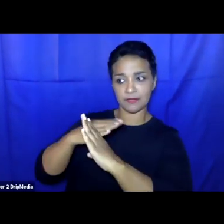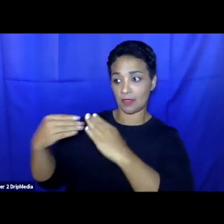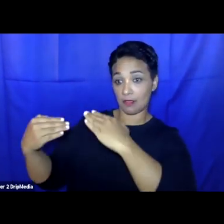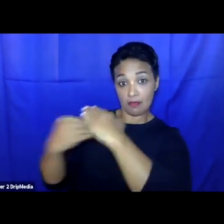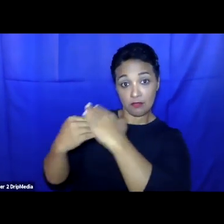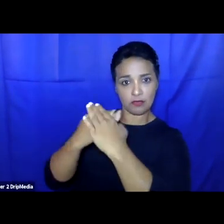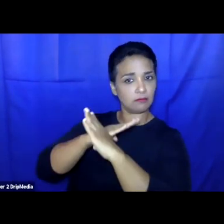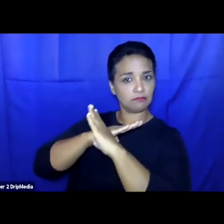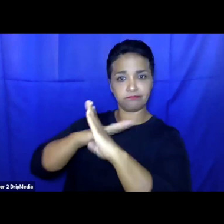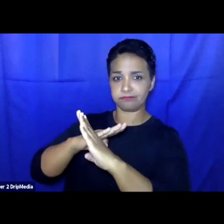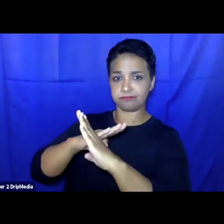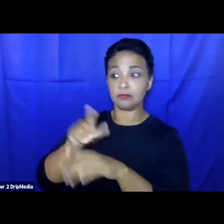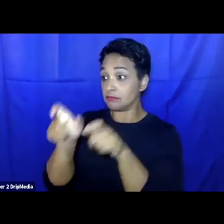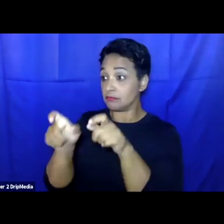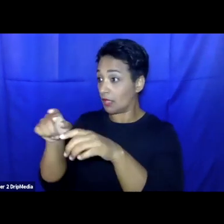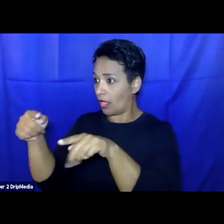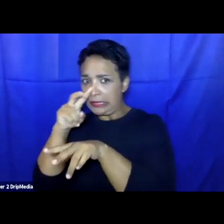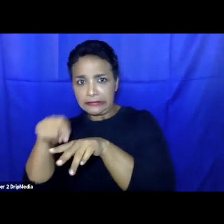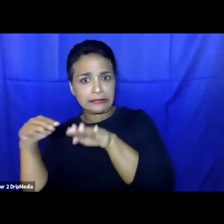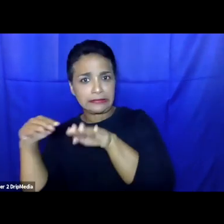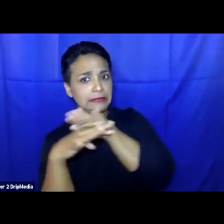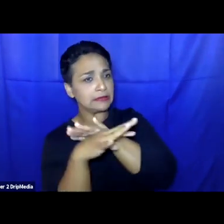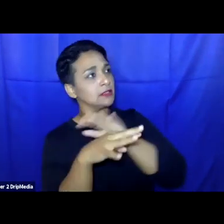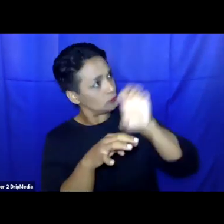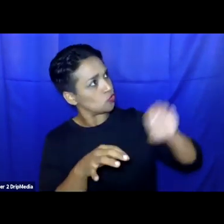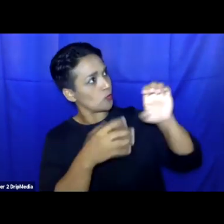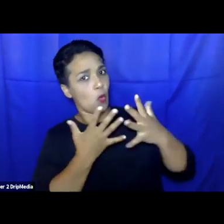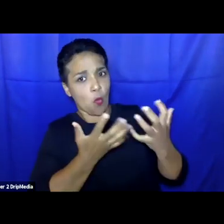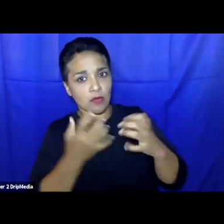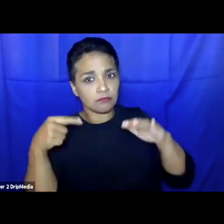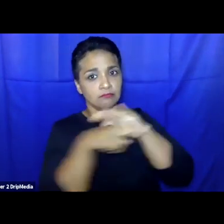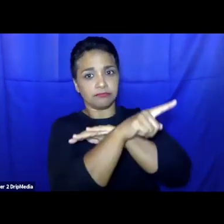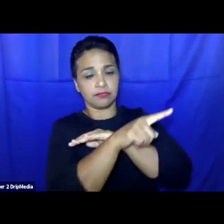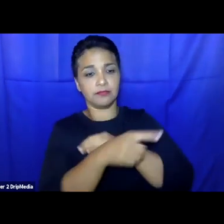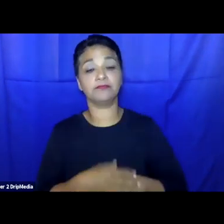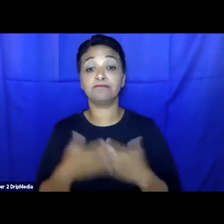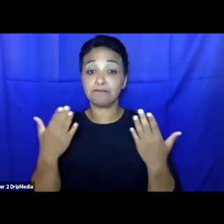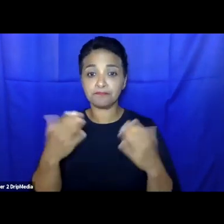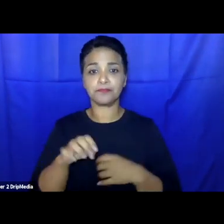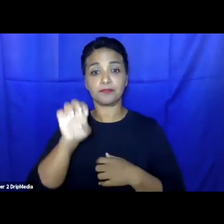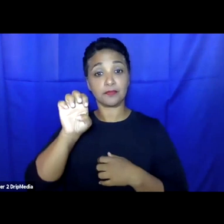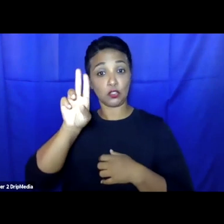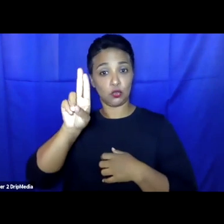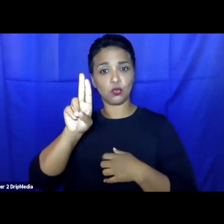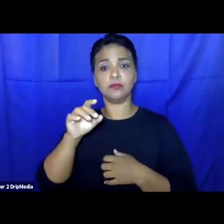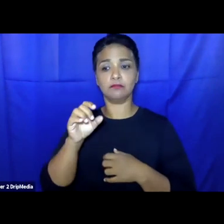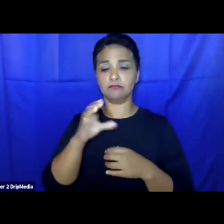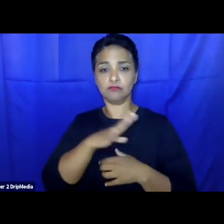in need of protection to seek asylum in Europe. Against this backdrop the European Commission presented its new pact on migration